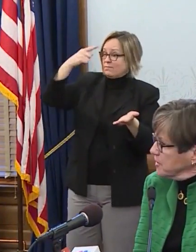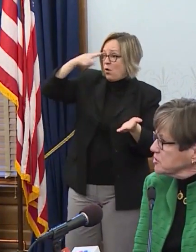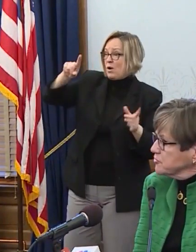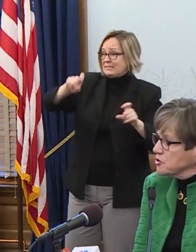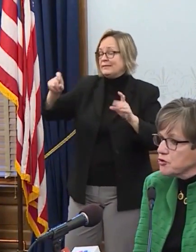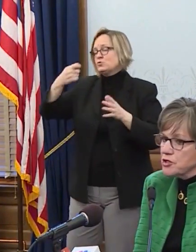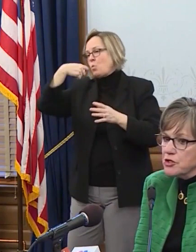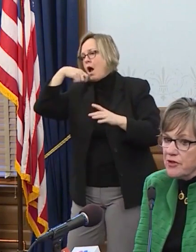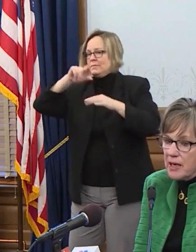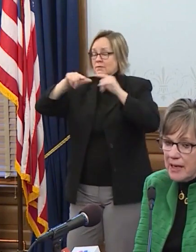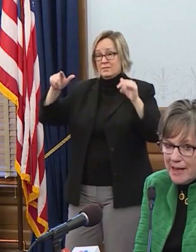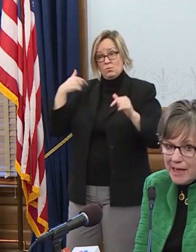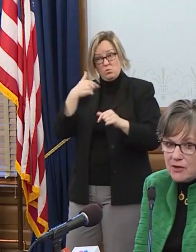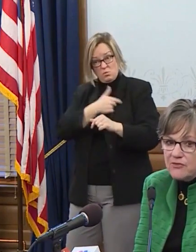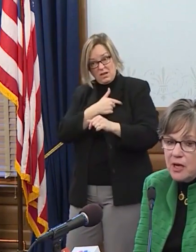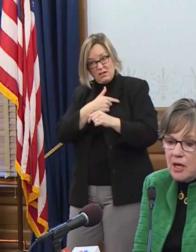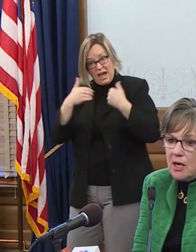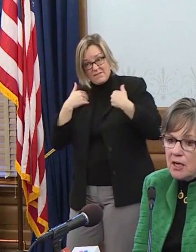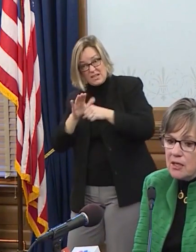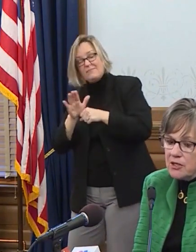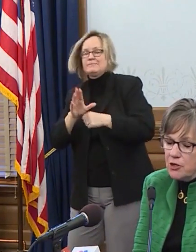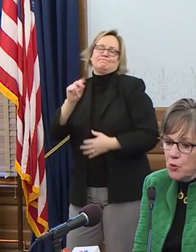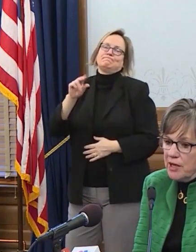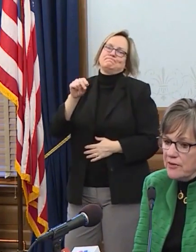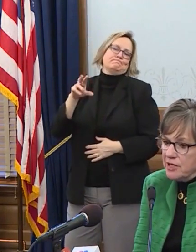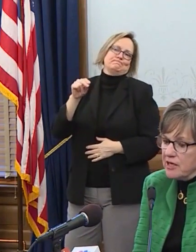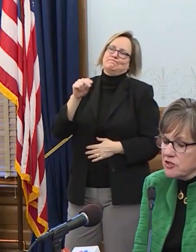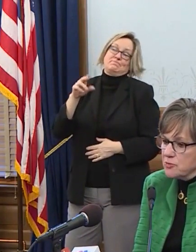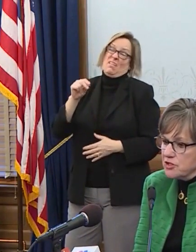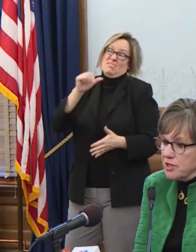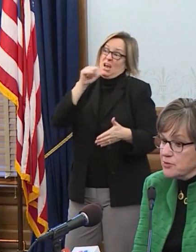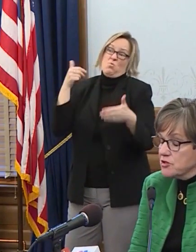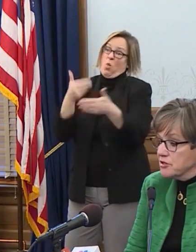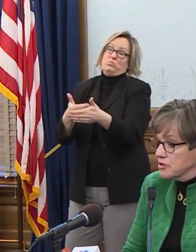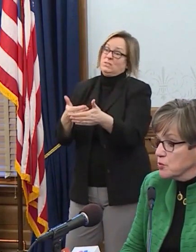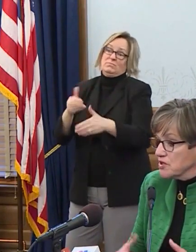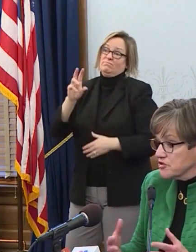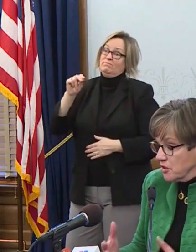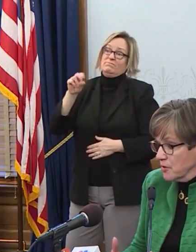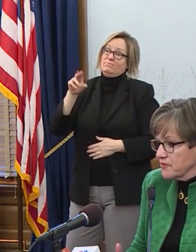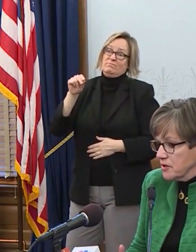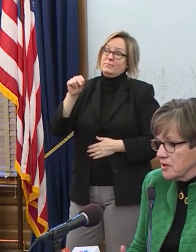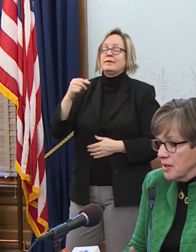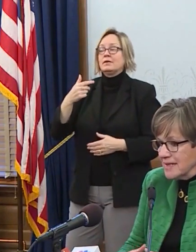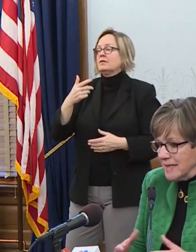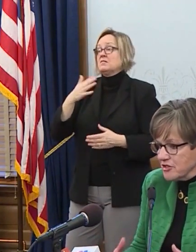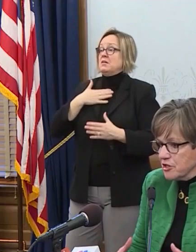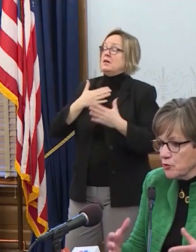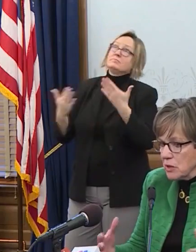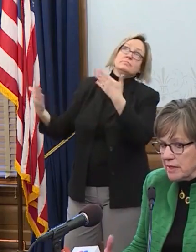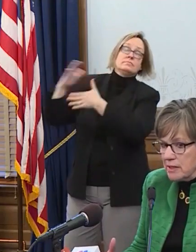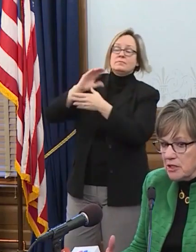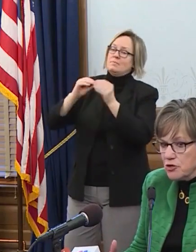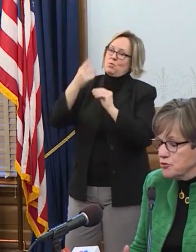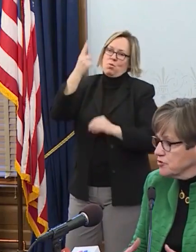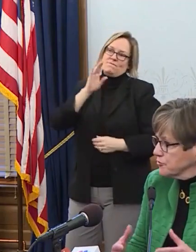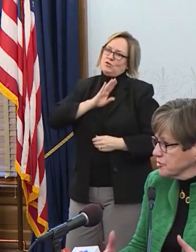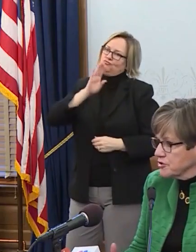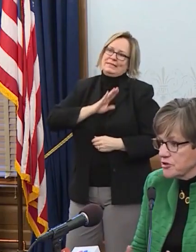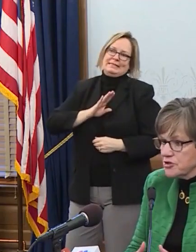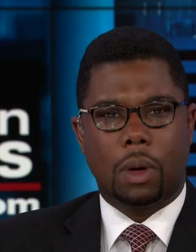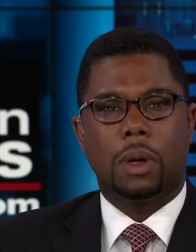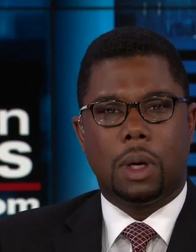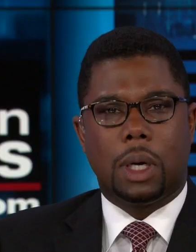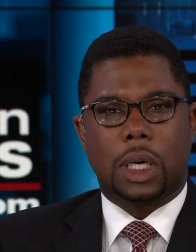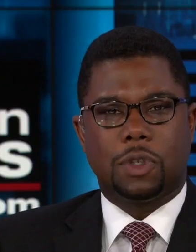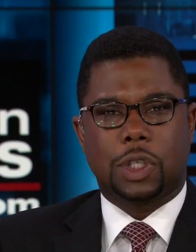It's the biggest frustration that I have. You know, we have taken some steps to deal with some of the testing-related issues.